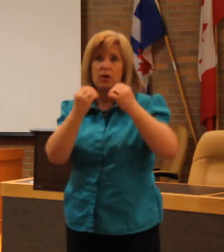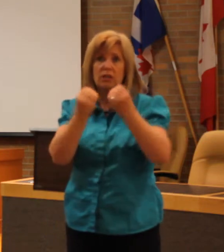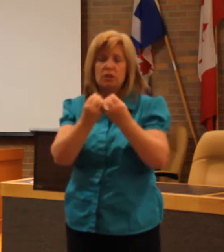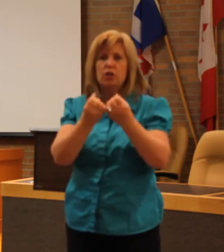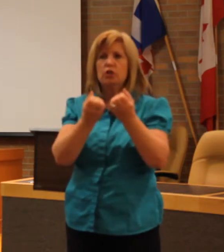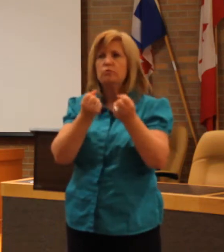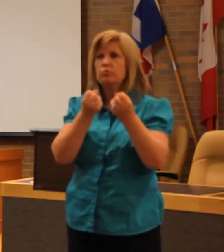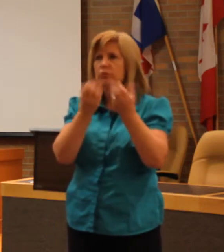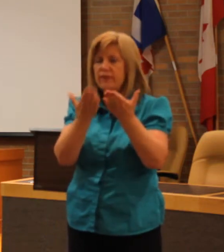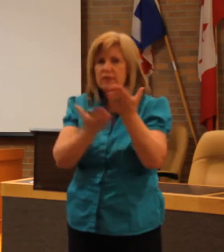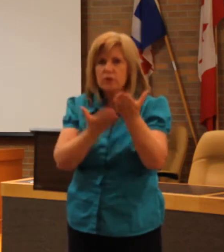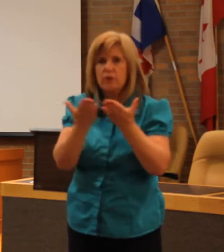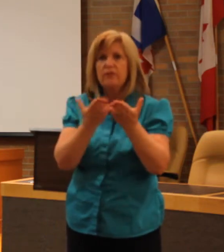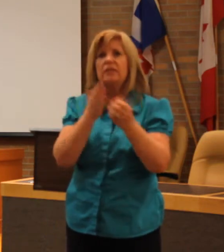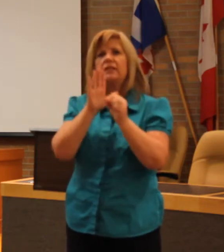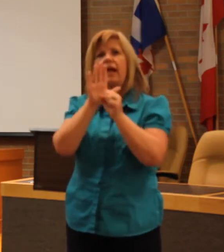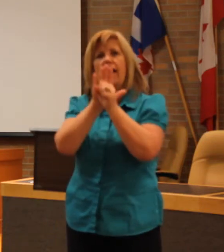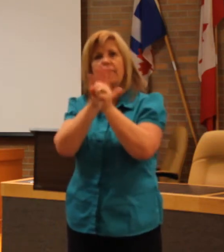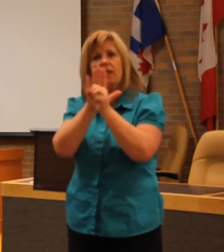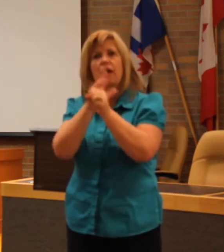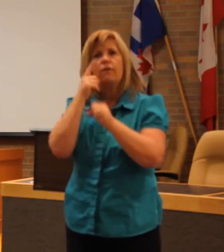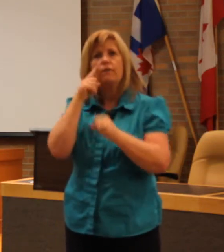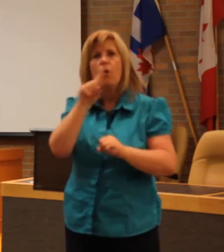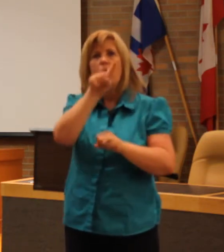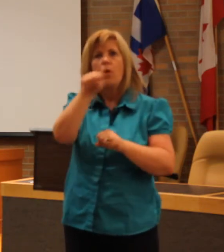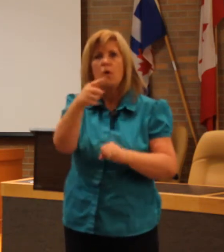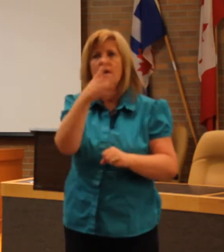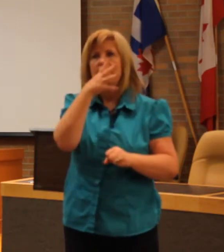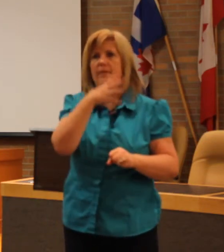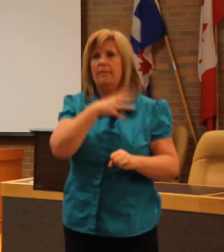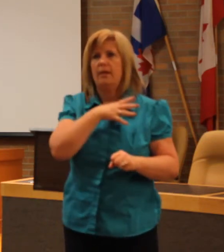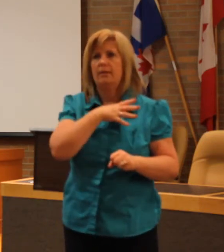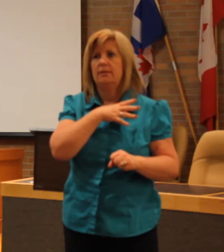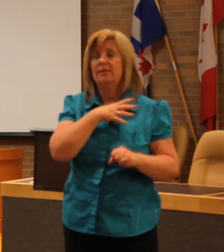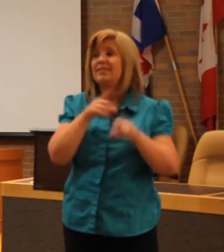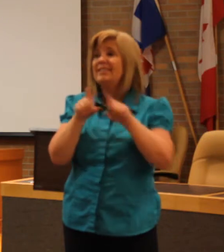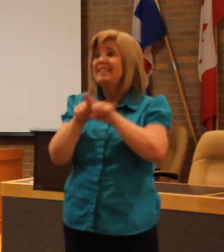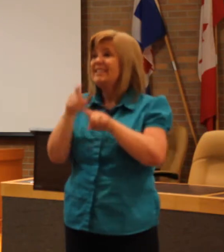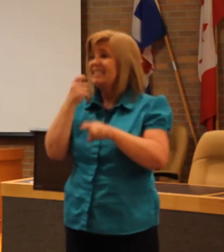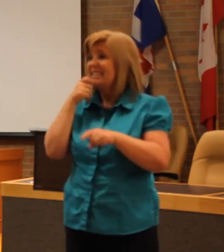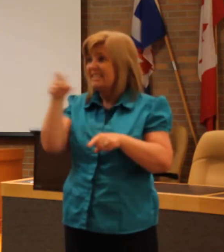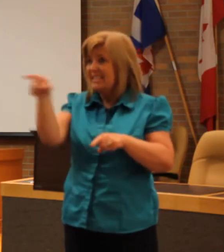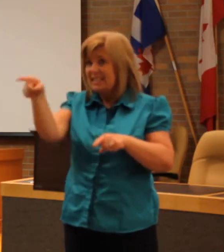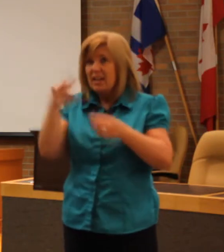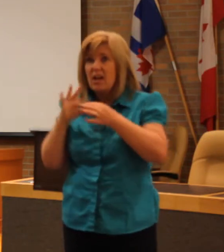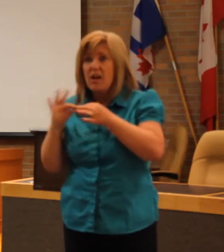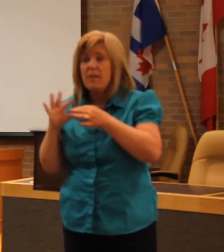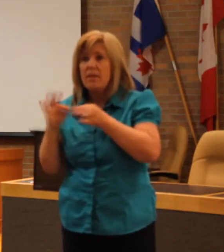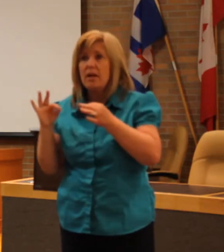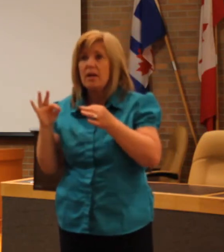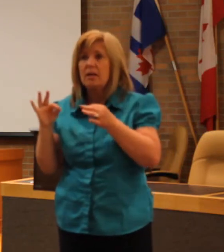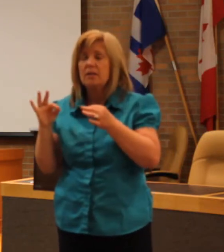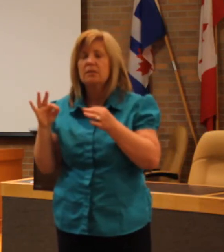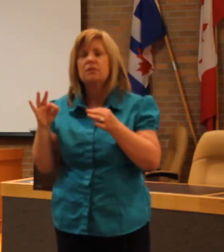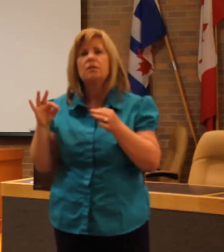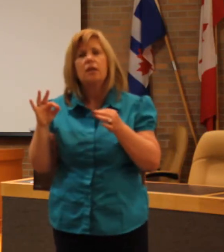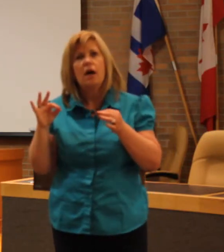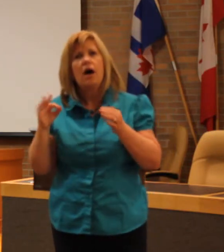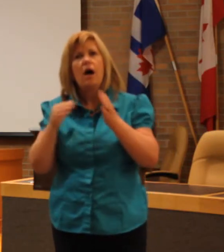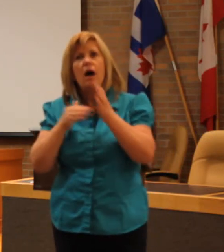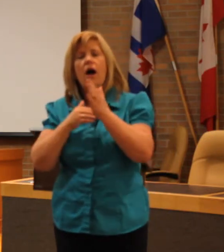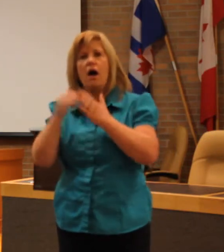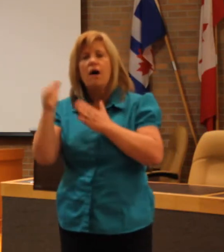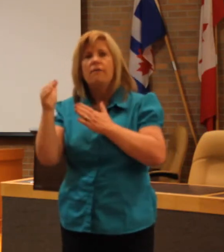advocated exclusively for females. Because like the previous speakers have said, we often have